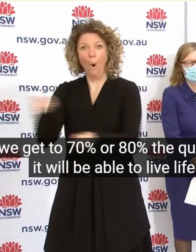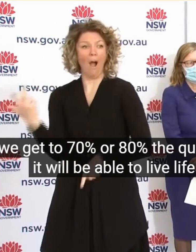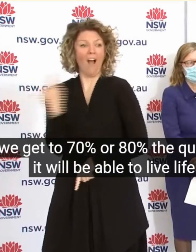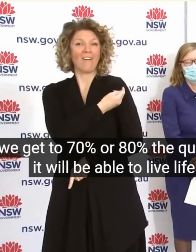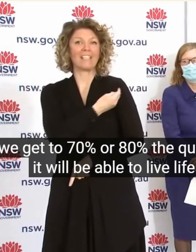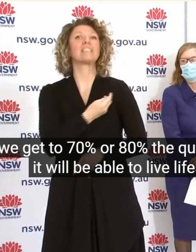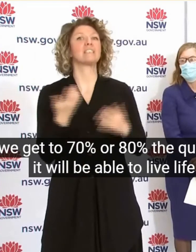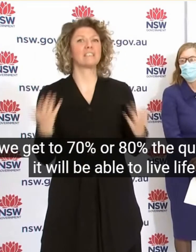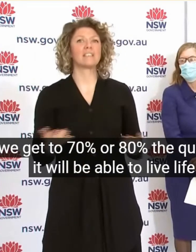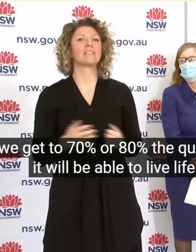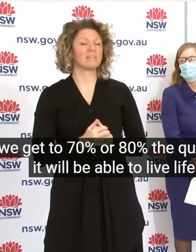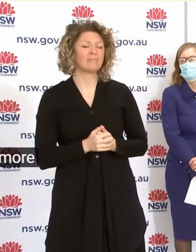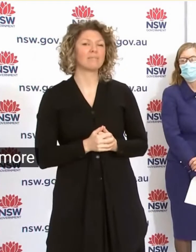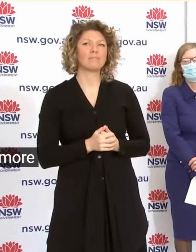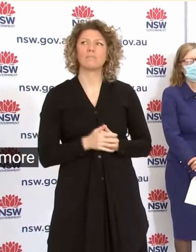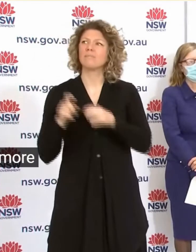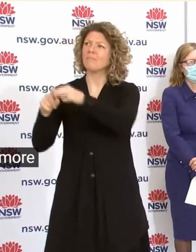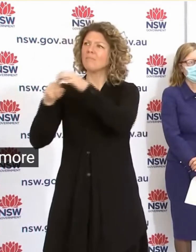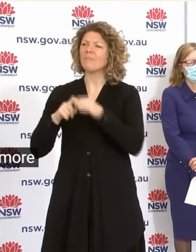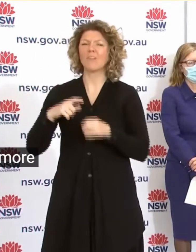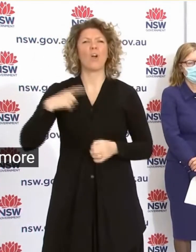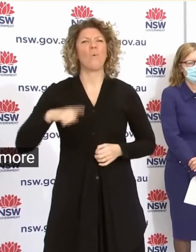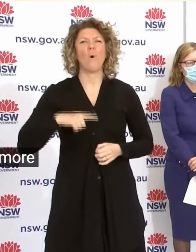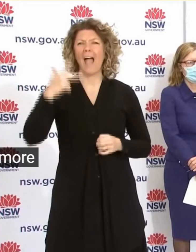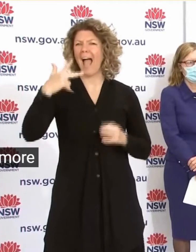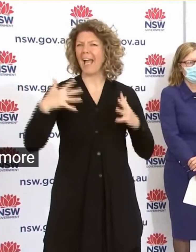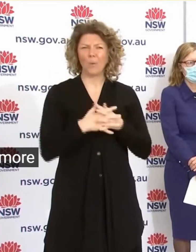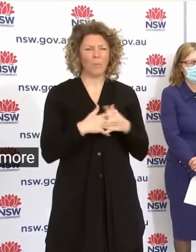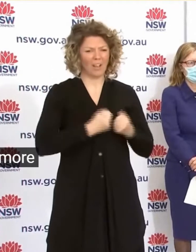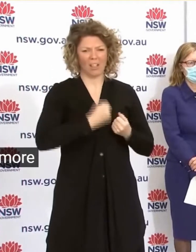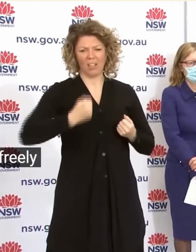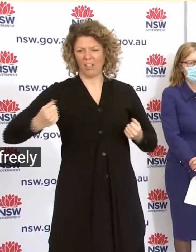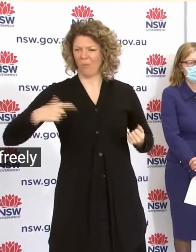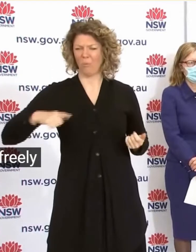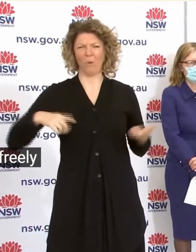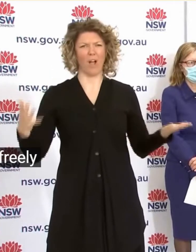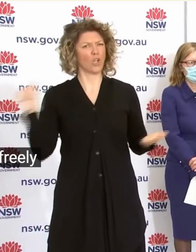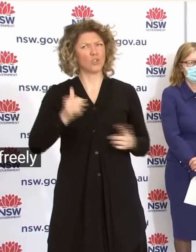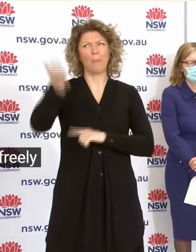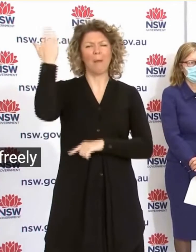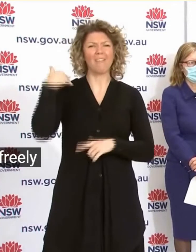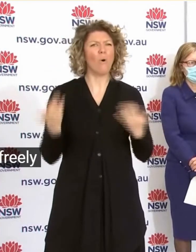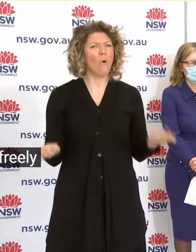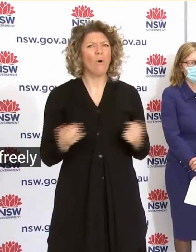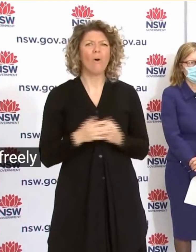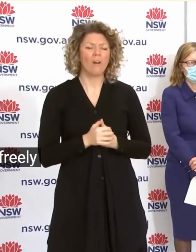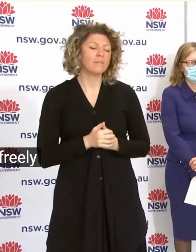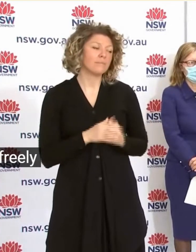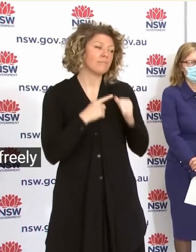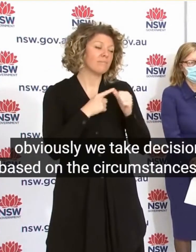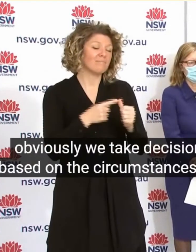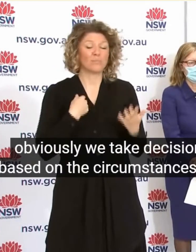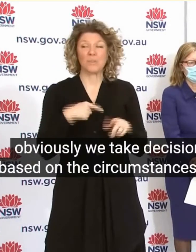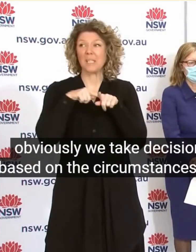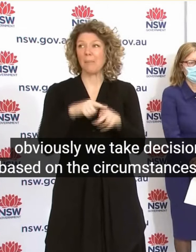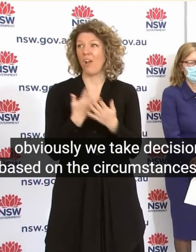Live Life More Freely Why Have It It Take Eight Weeks To Throw Everything At This Obviously We Take Decisions Based On The Circumst